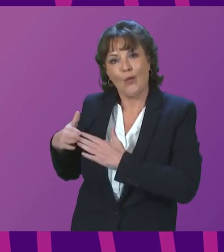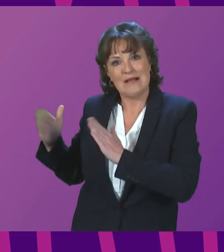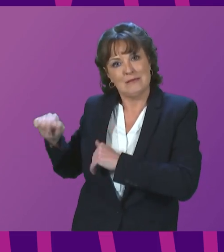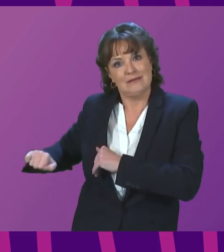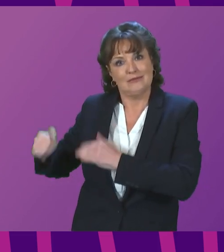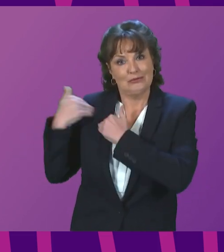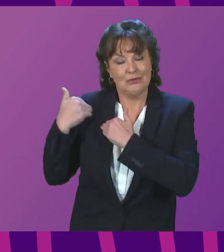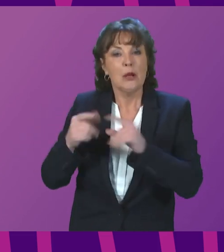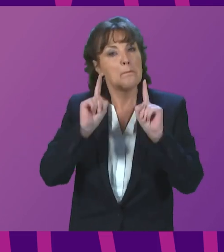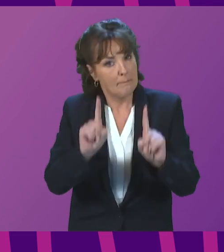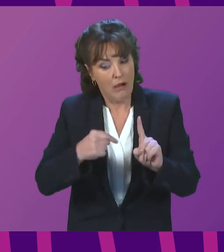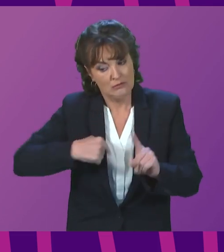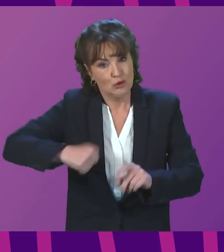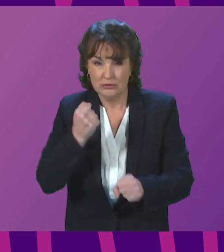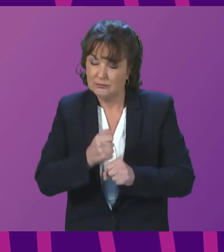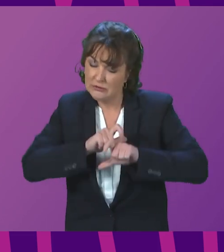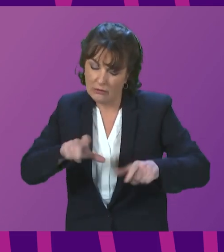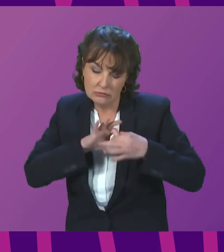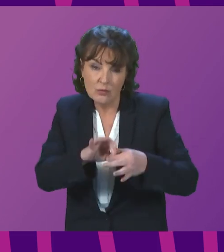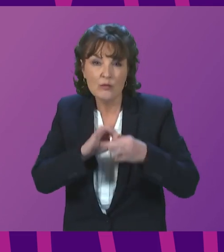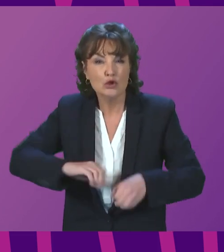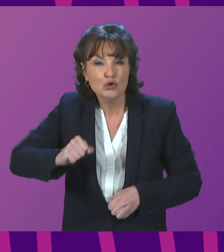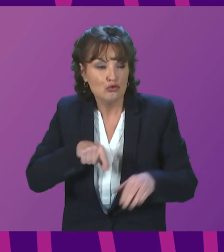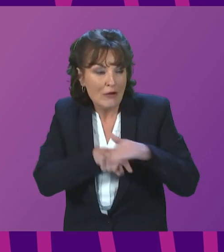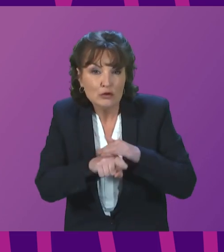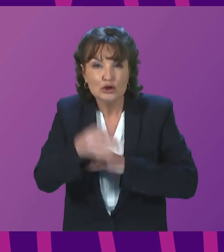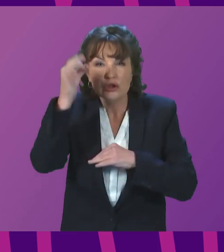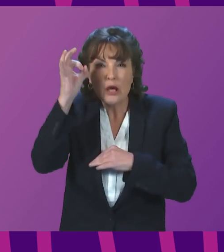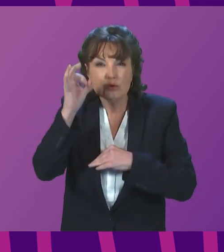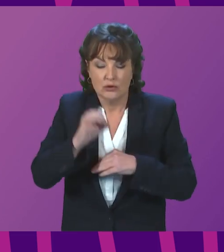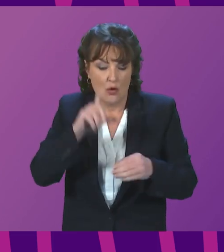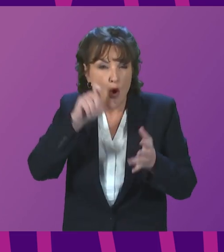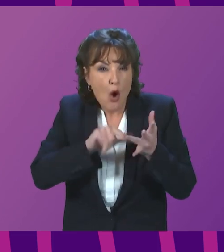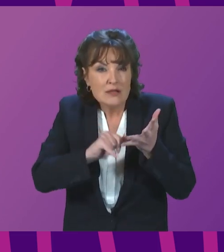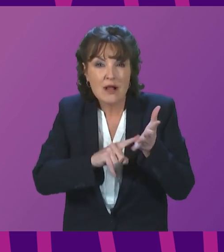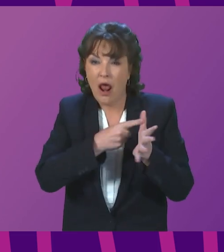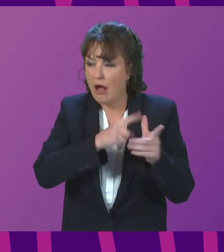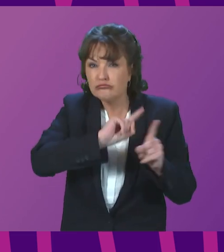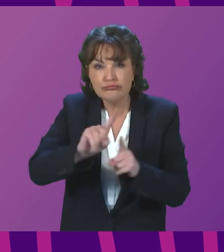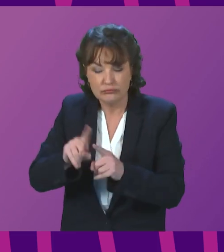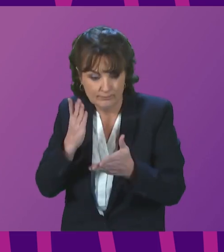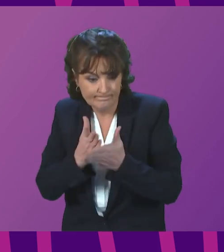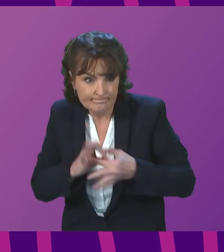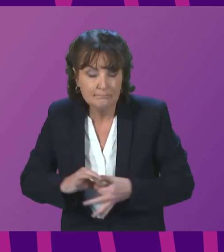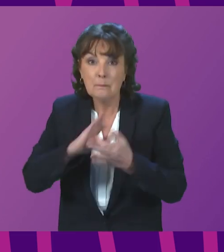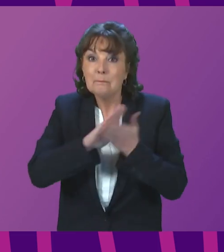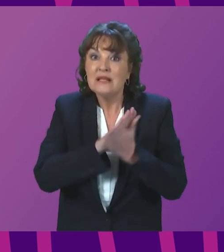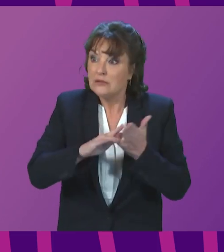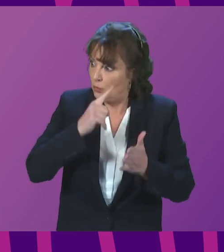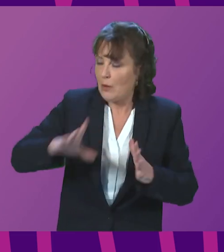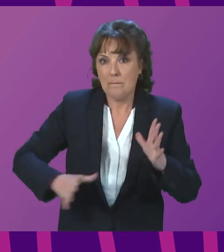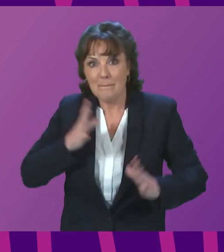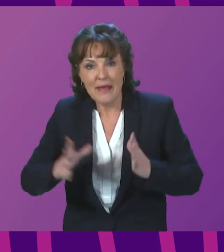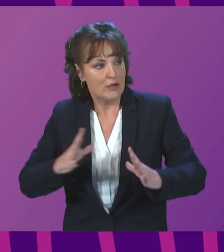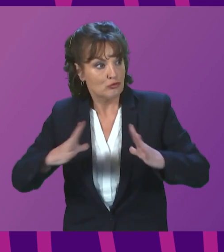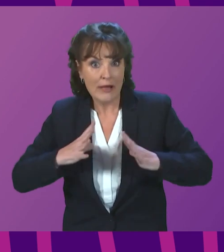with councils, with the Scottish Refugee Council to make sure that we are ready and able to welcome refugees here from Ukraine and give them